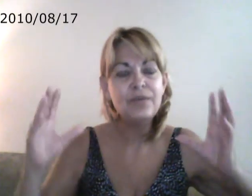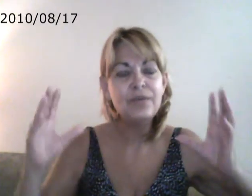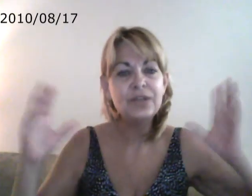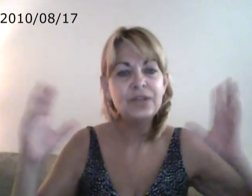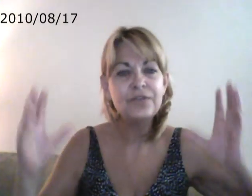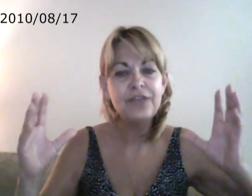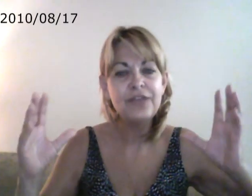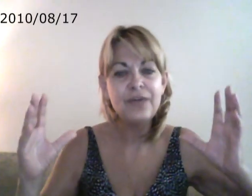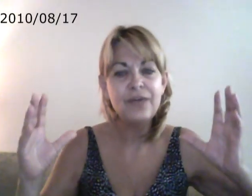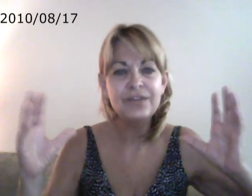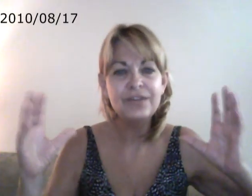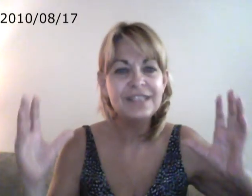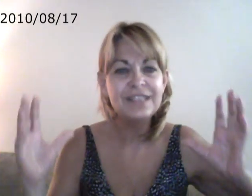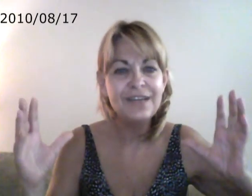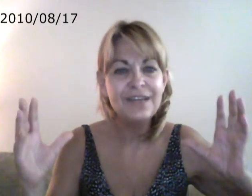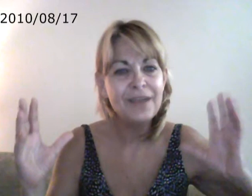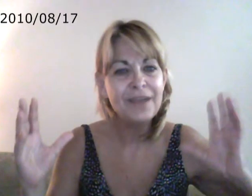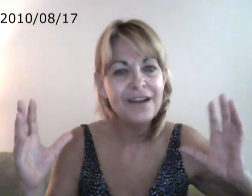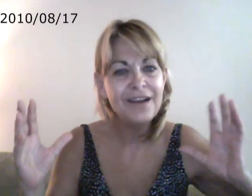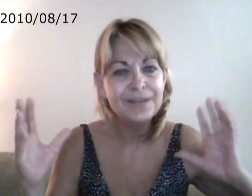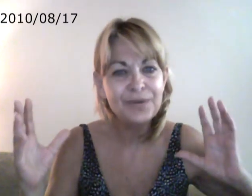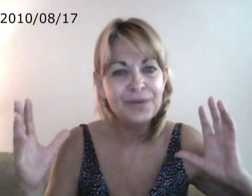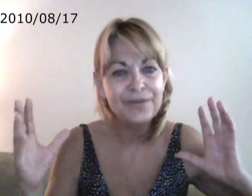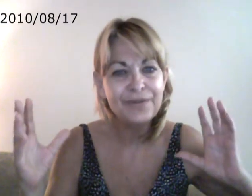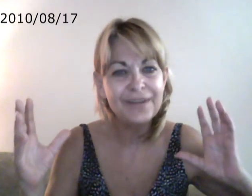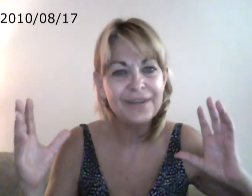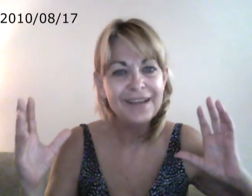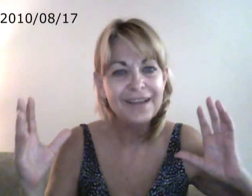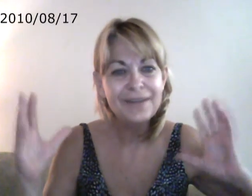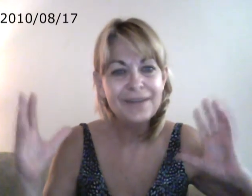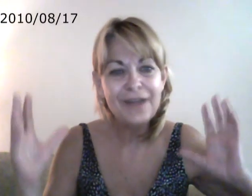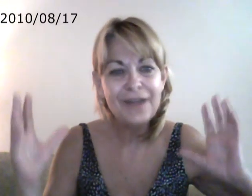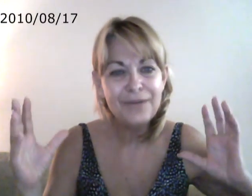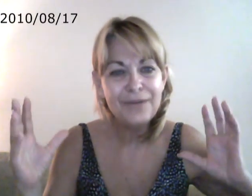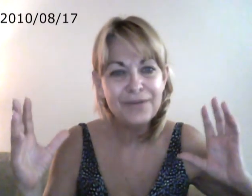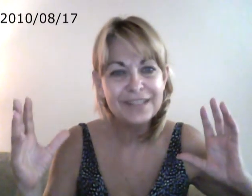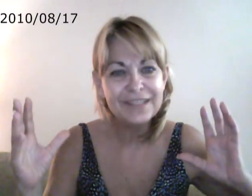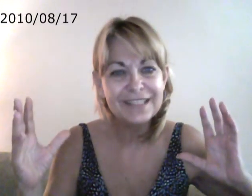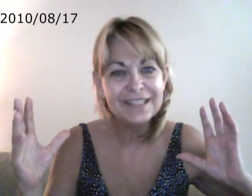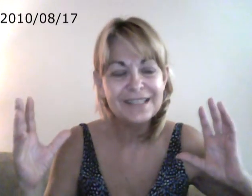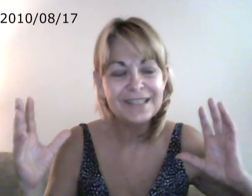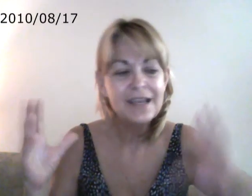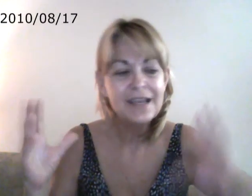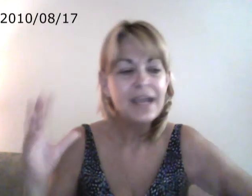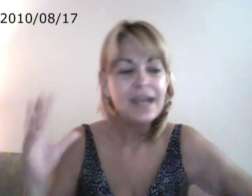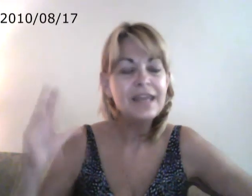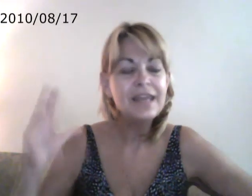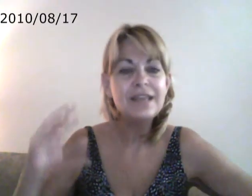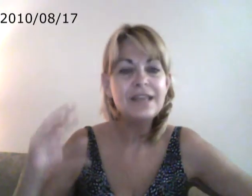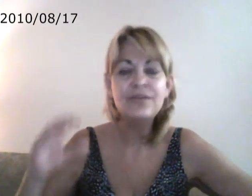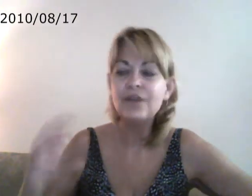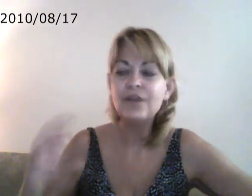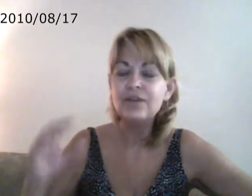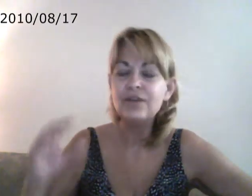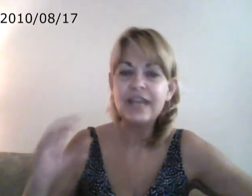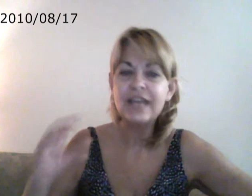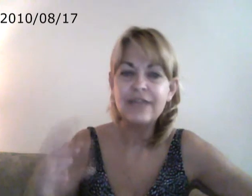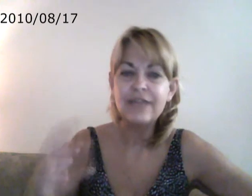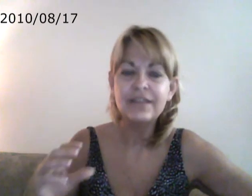picture of a flower, you can see, oh my God, it's beautiful. No matter how imperfect it is. And that's how you've got to look at everything,